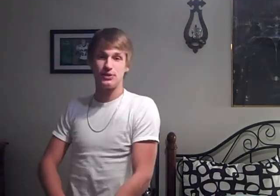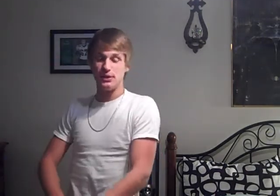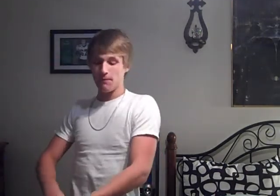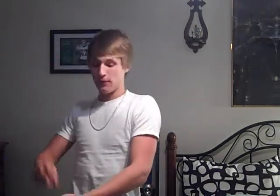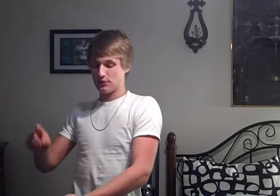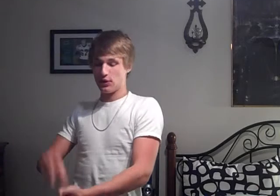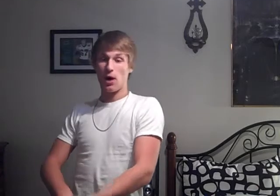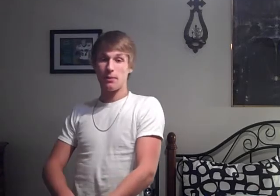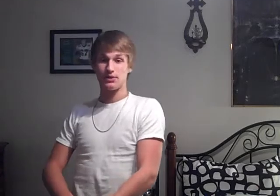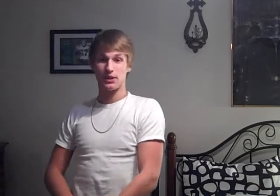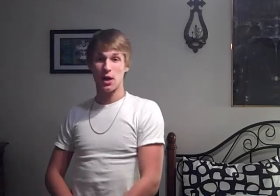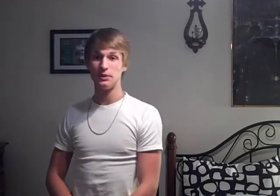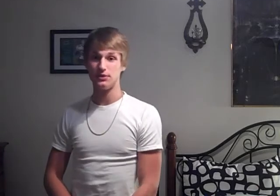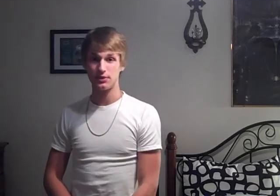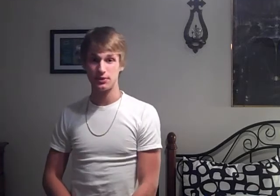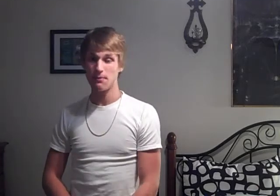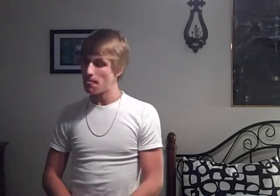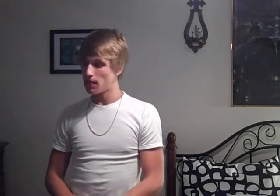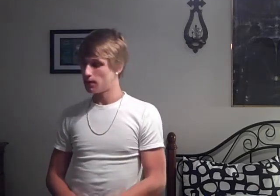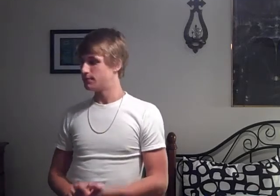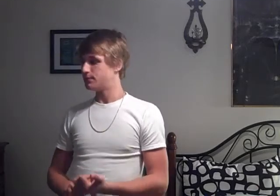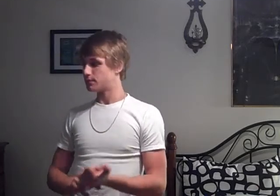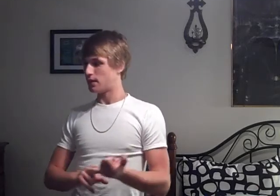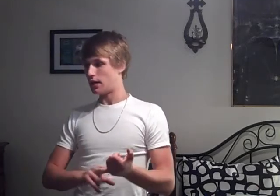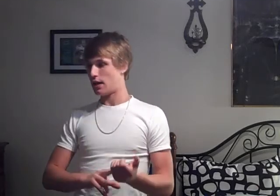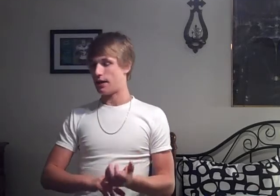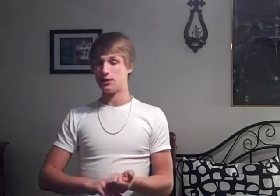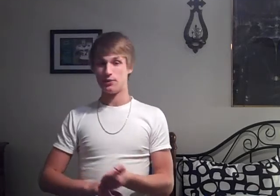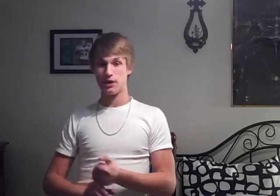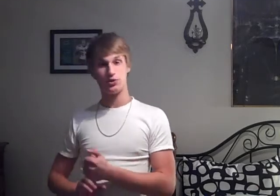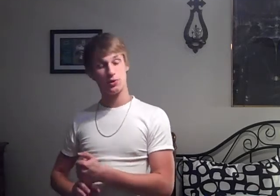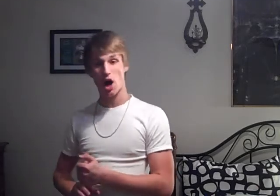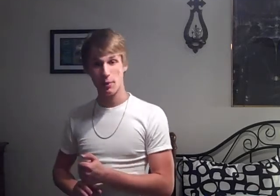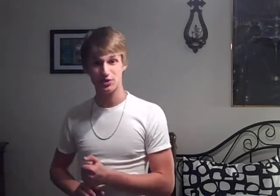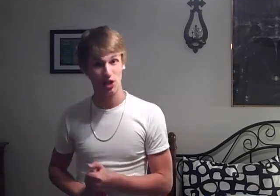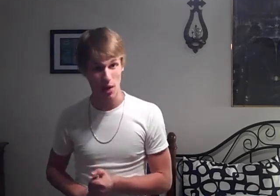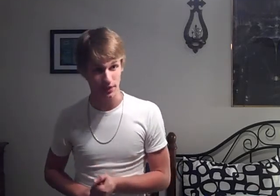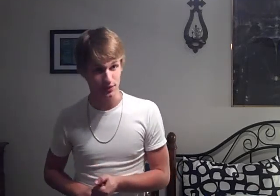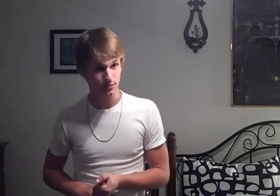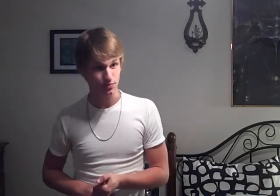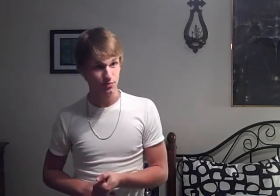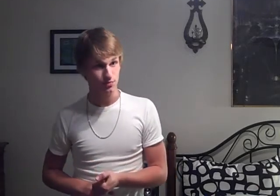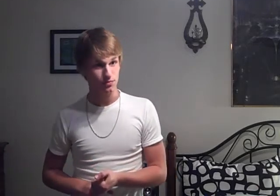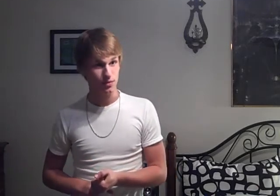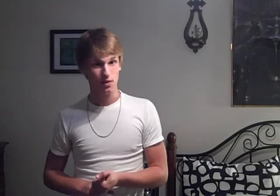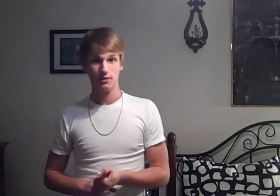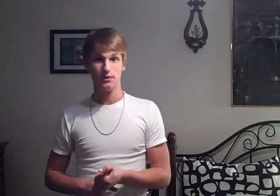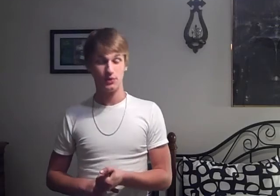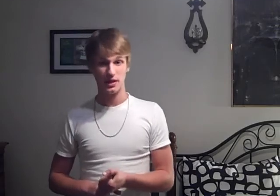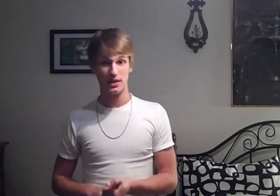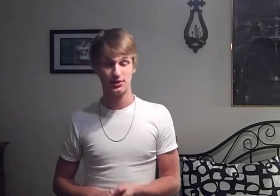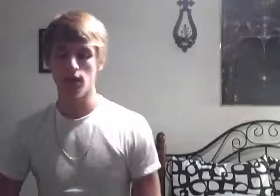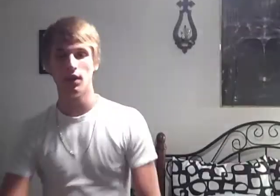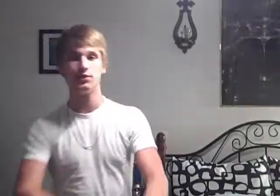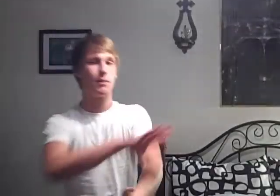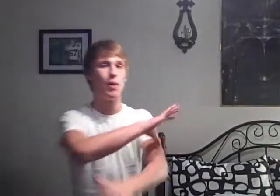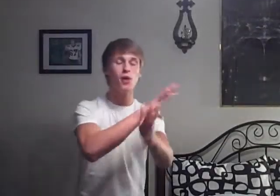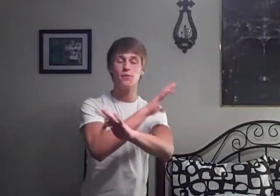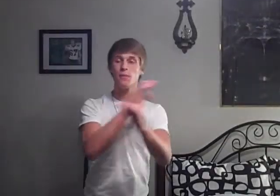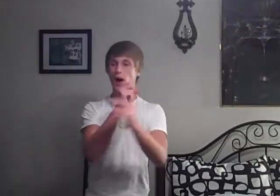They sell hobbies and lobbies And I do not enjoy hobbies and lobbies So yes So apart from the